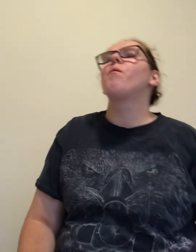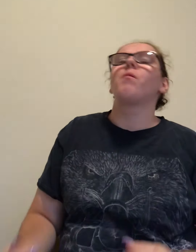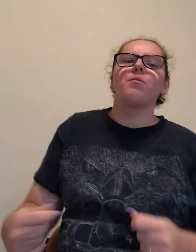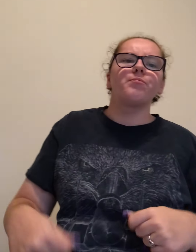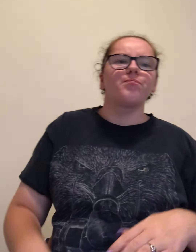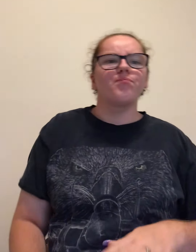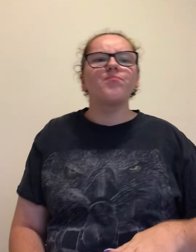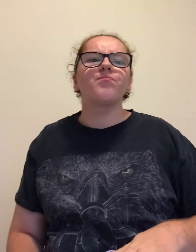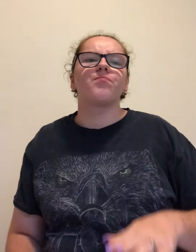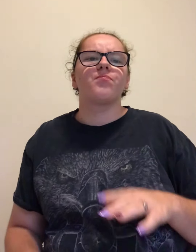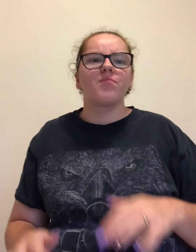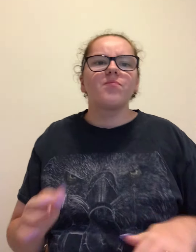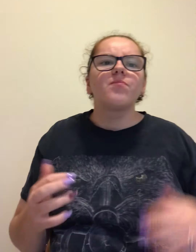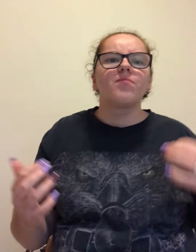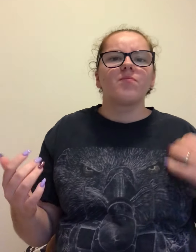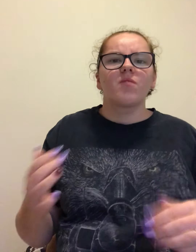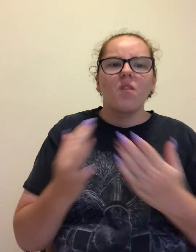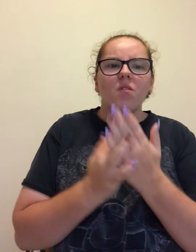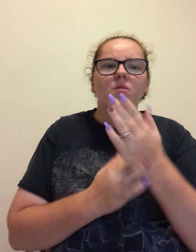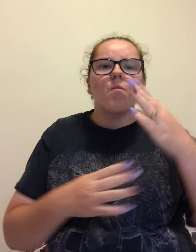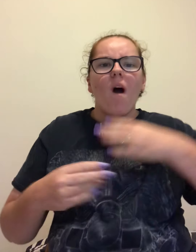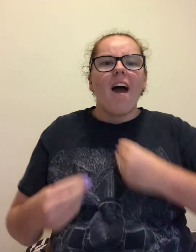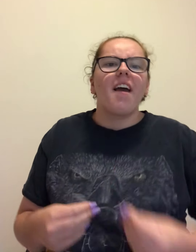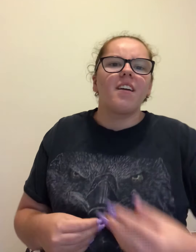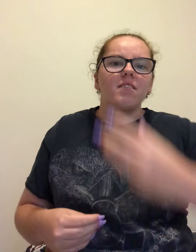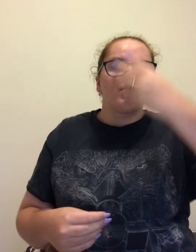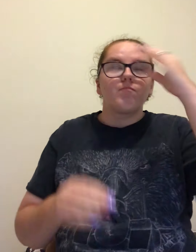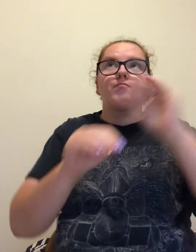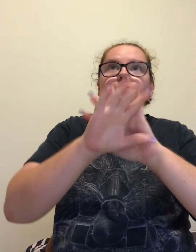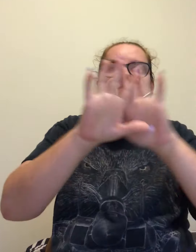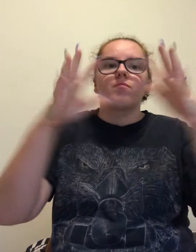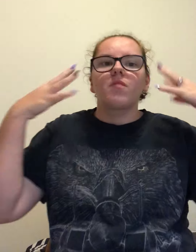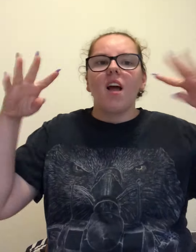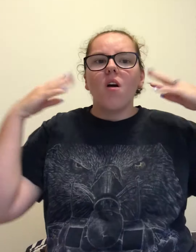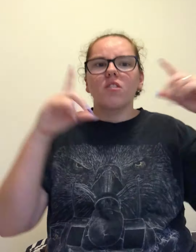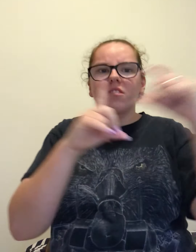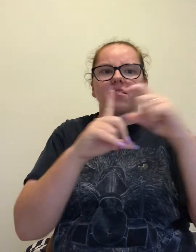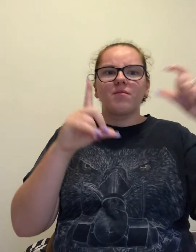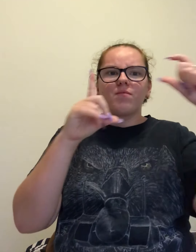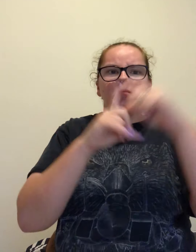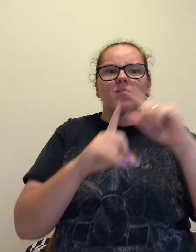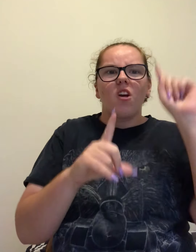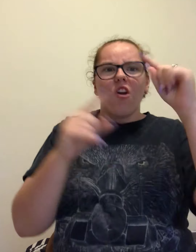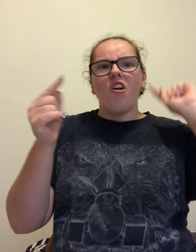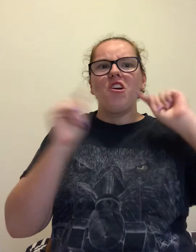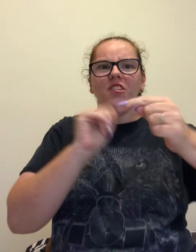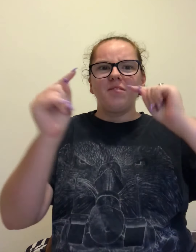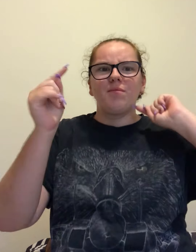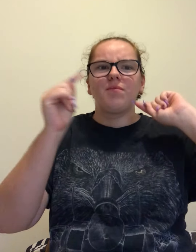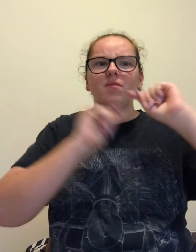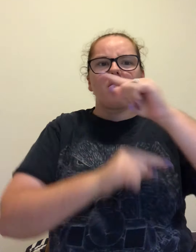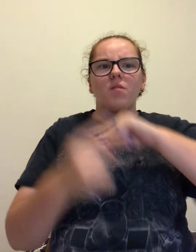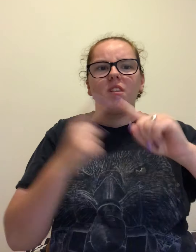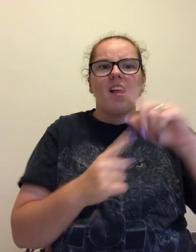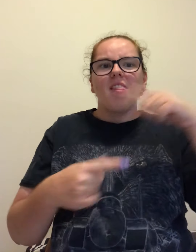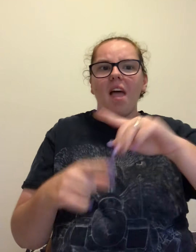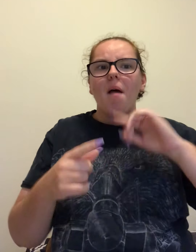through the wide noise Words only hurt when you let them